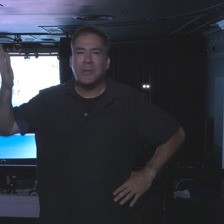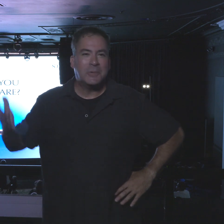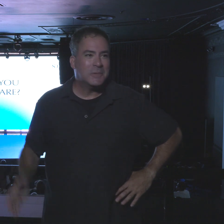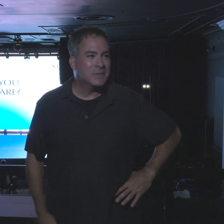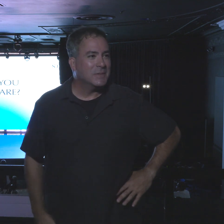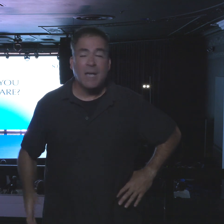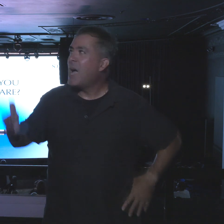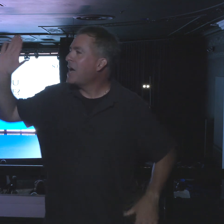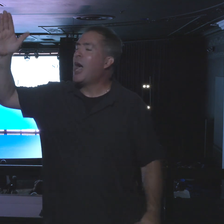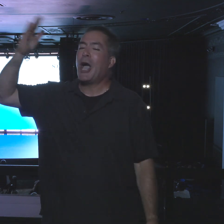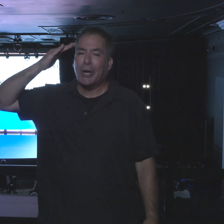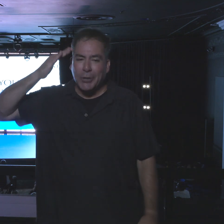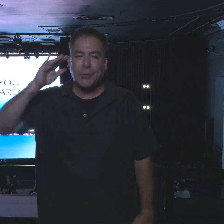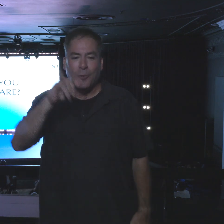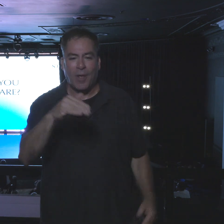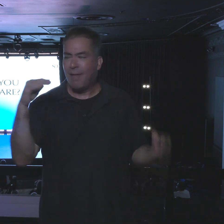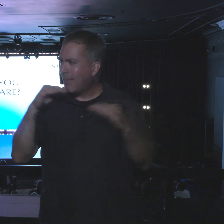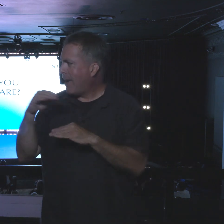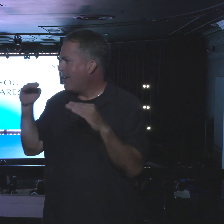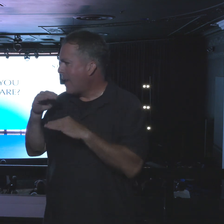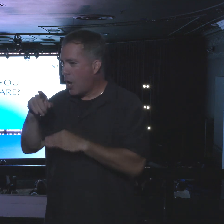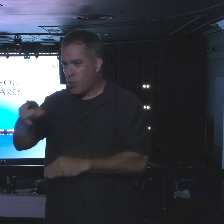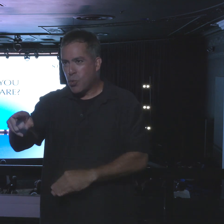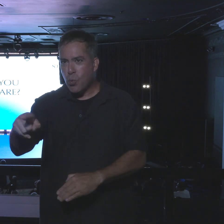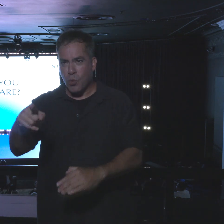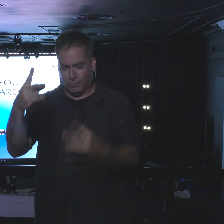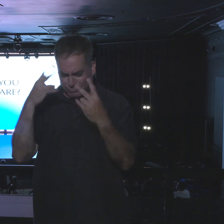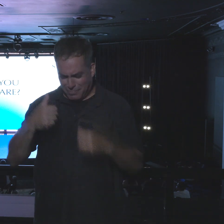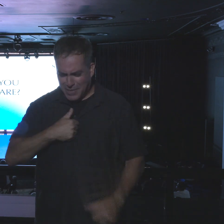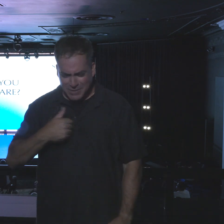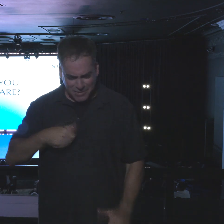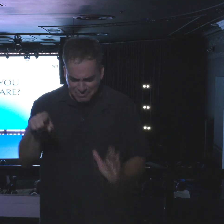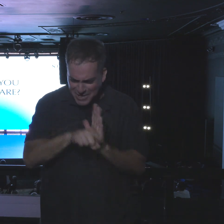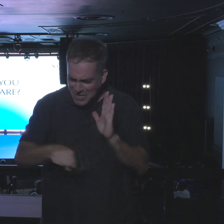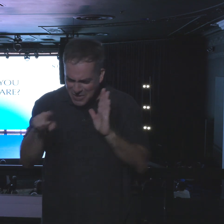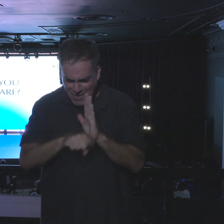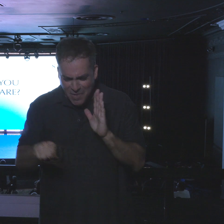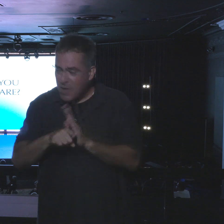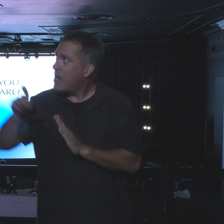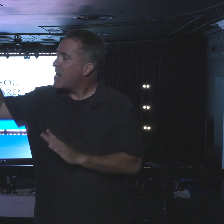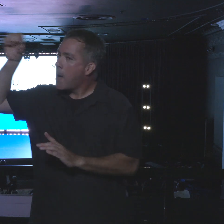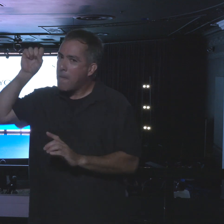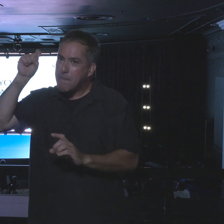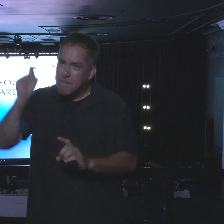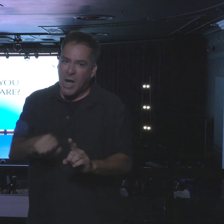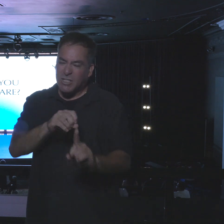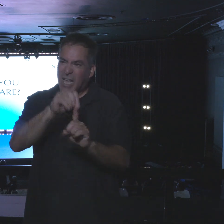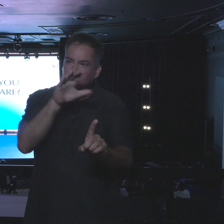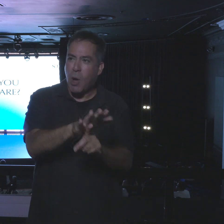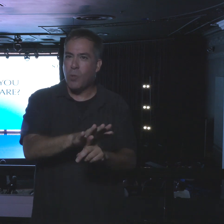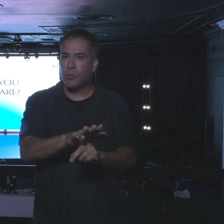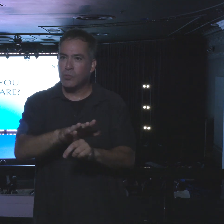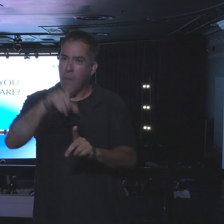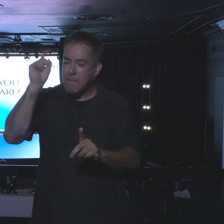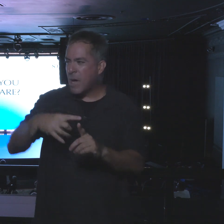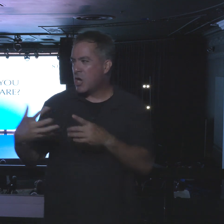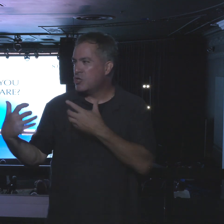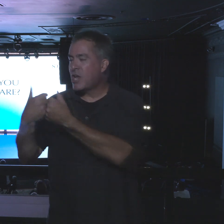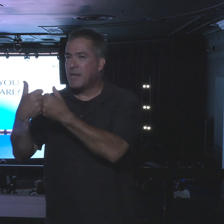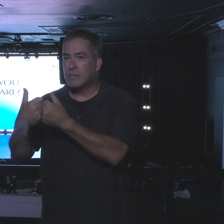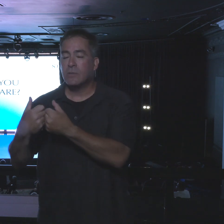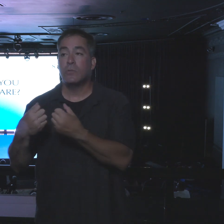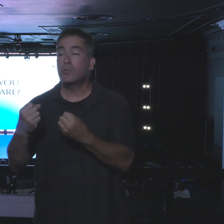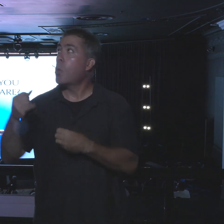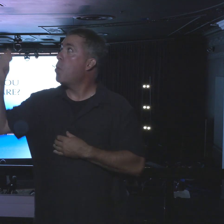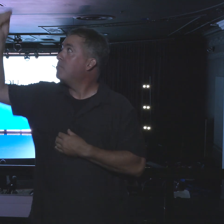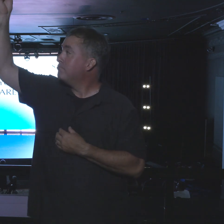God knew those lies we tell ourselves must be exposed. They must be challenged. So he